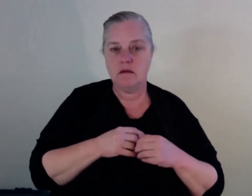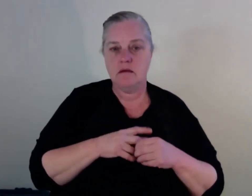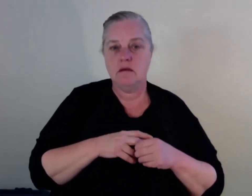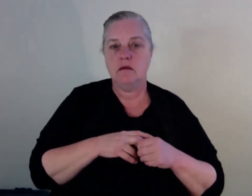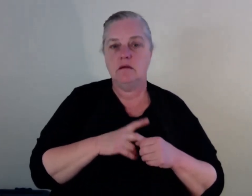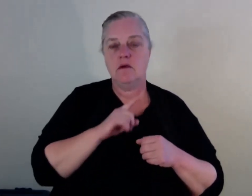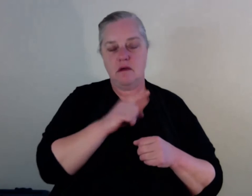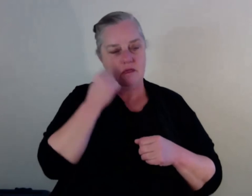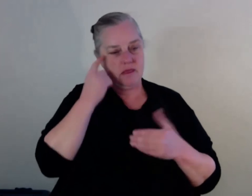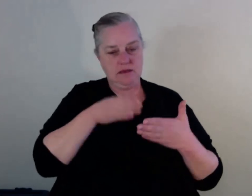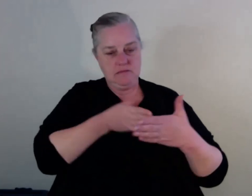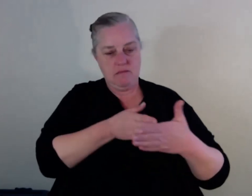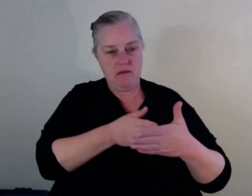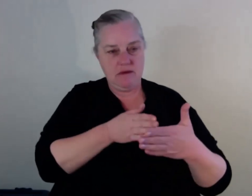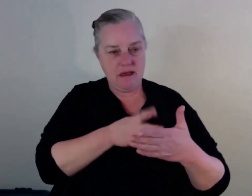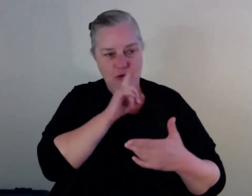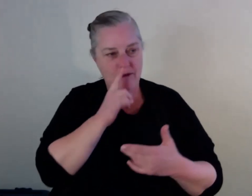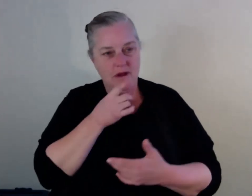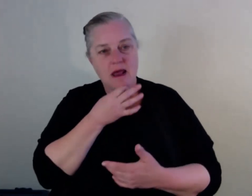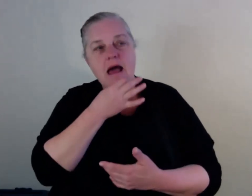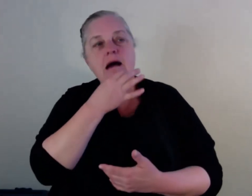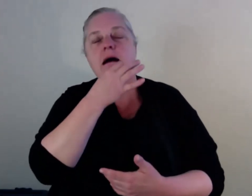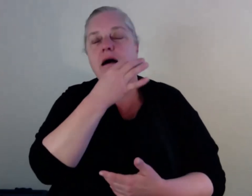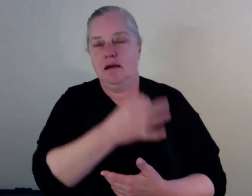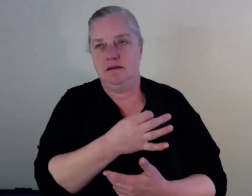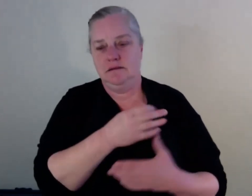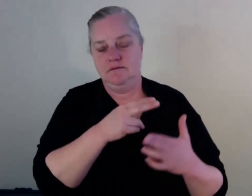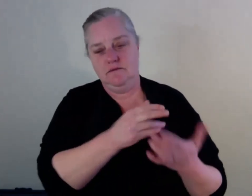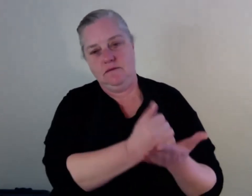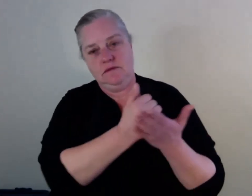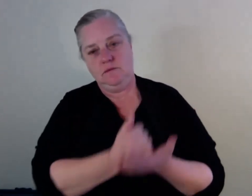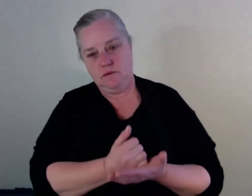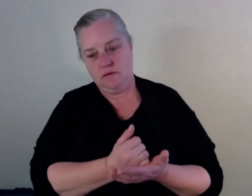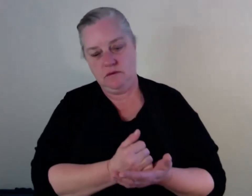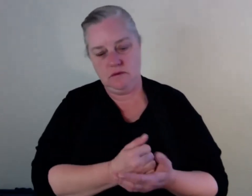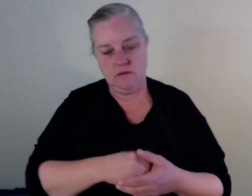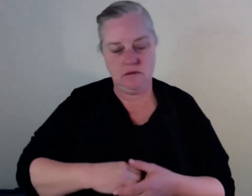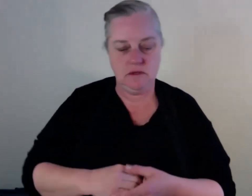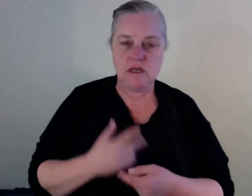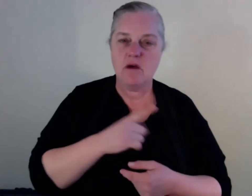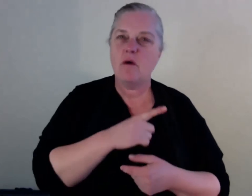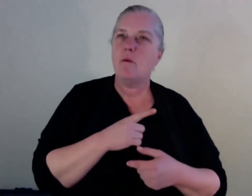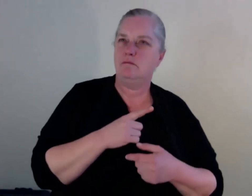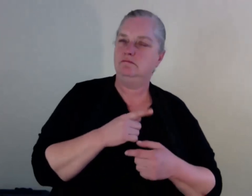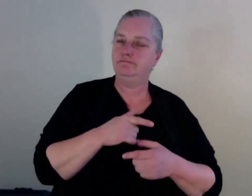you kind of, there's a shame, there's some toxic shame in there, some toxic masculinity, what can be deemed okay in behavior. So